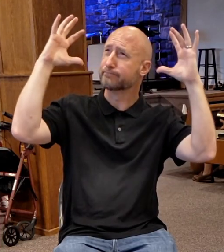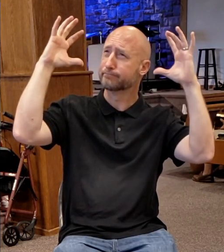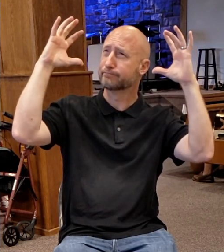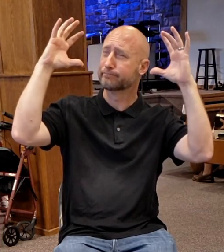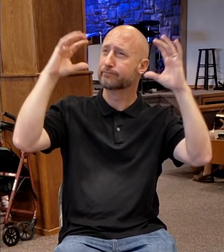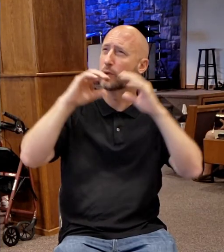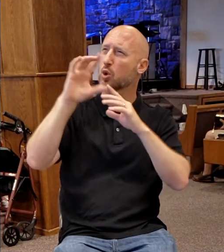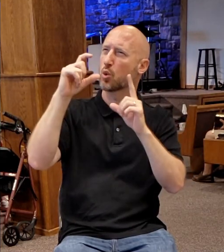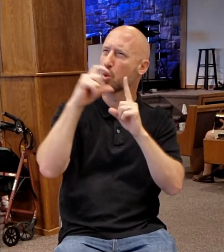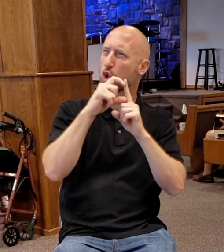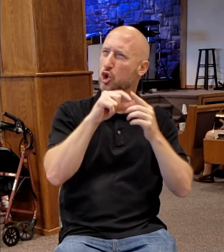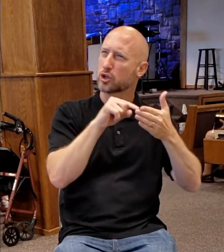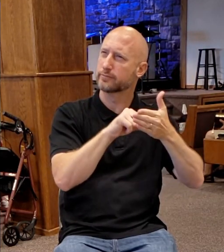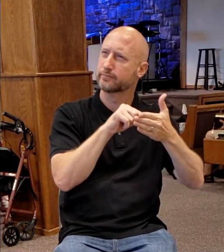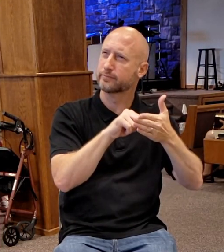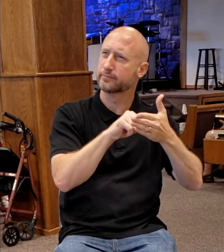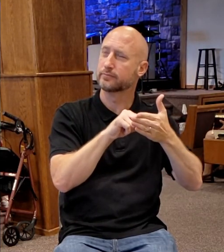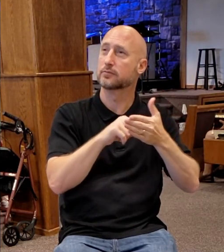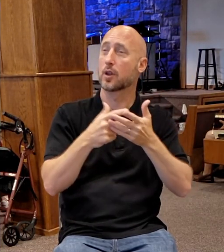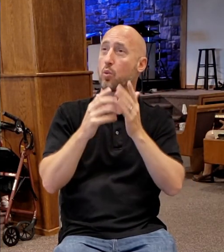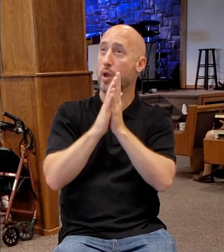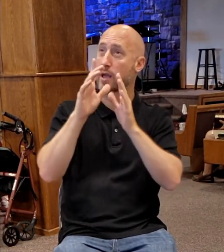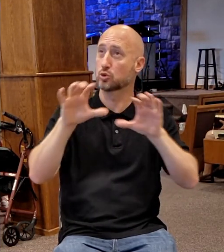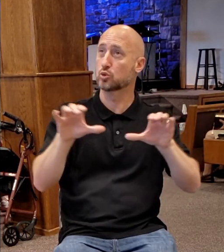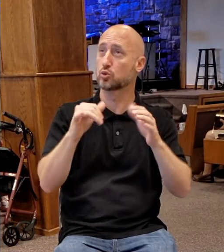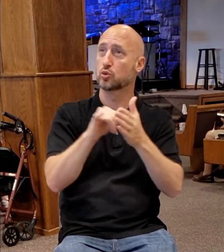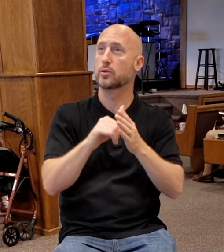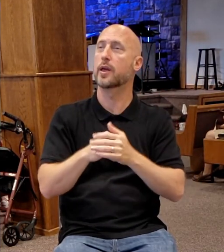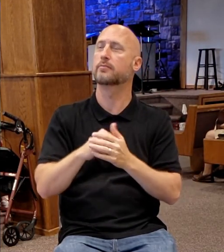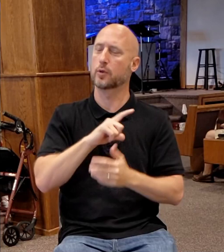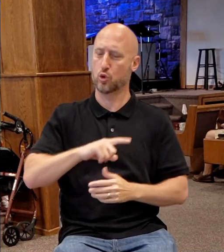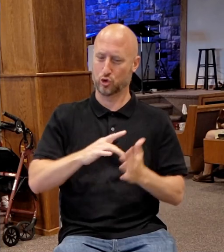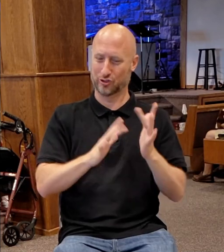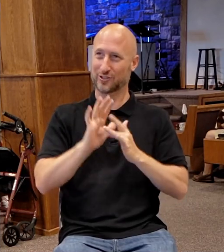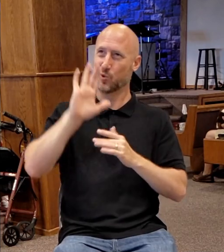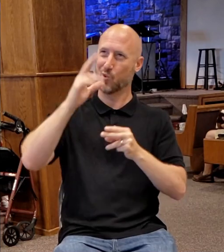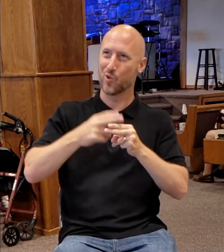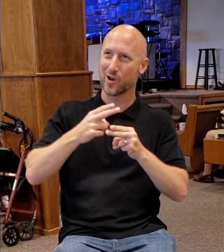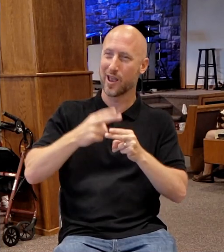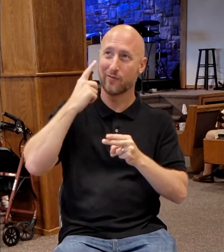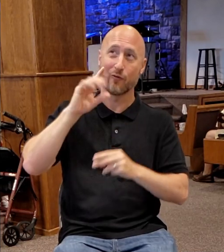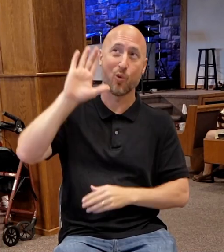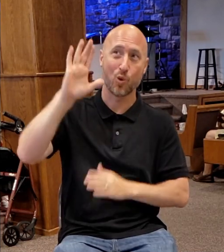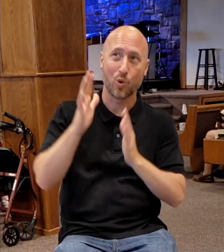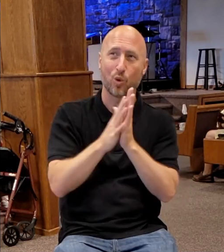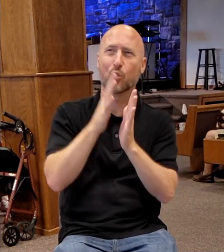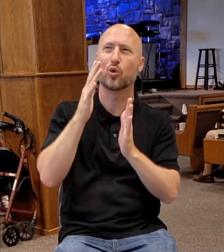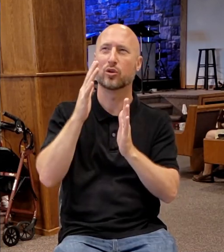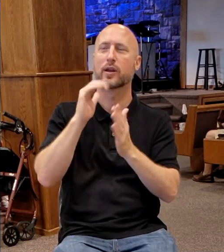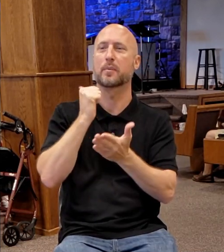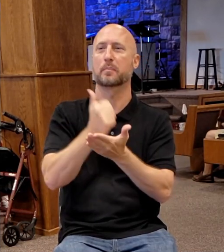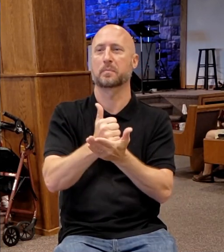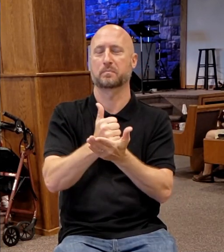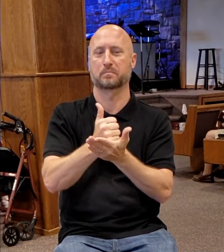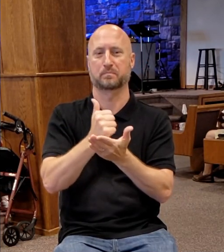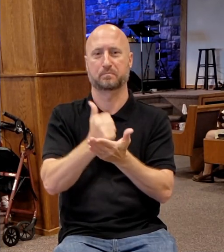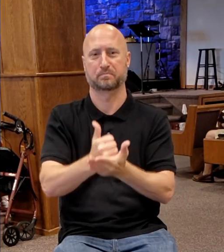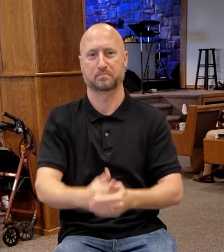Your word, Lord. And we ask you to do that, Lord Jesus, in your name and for your glory. Amen.